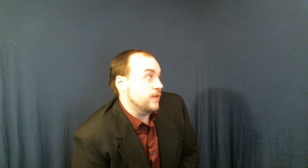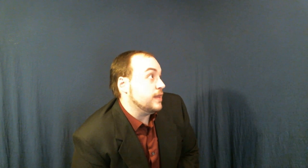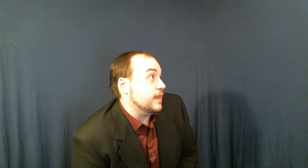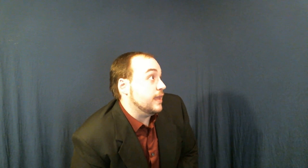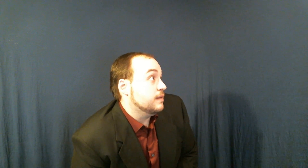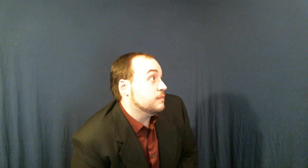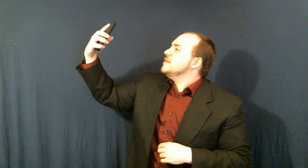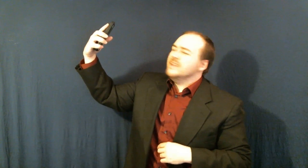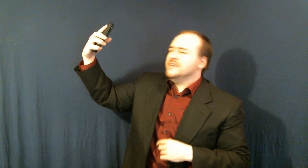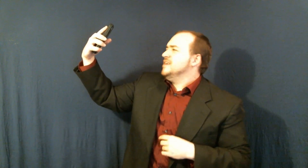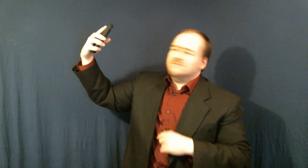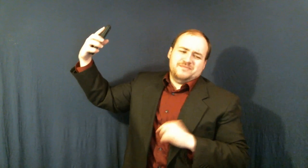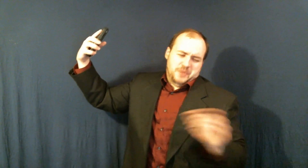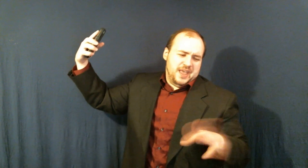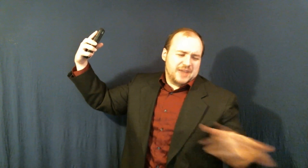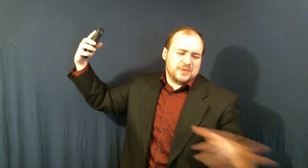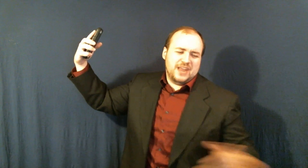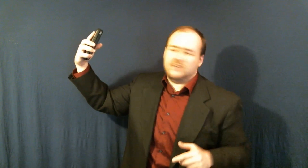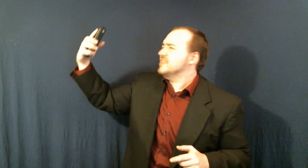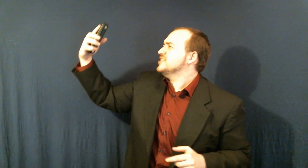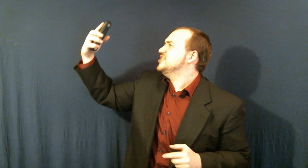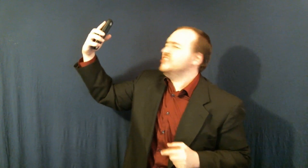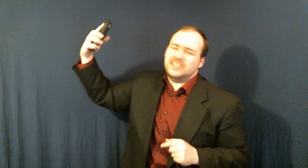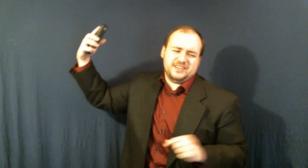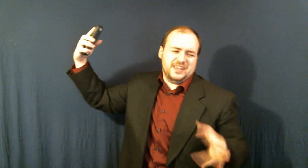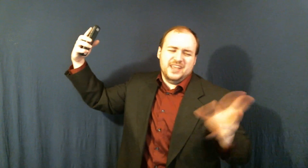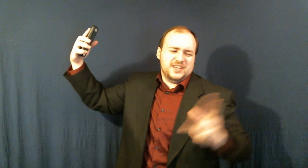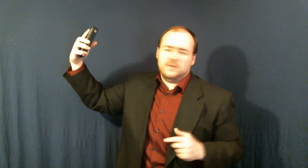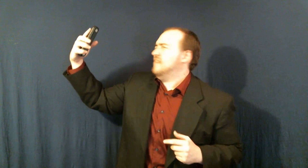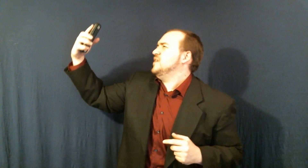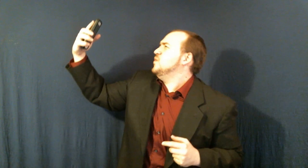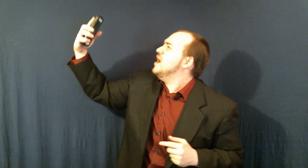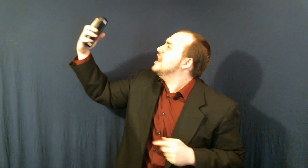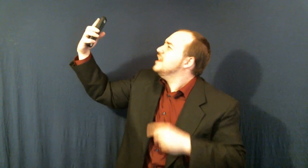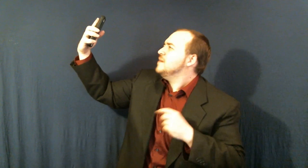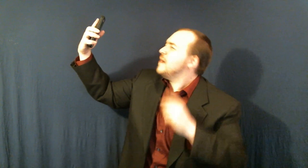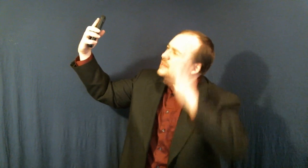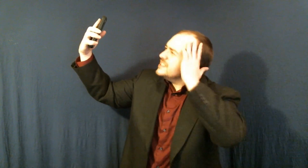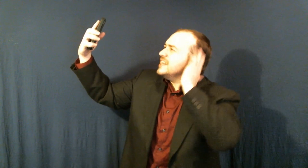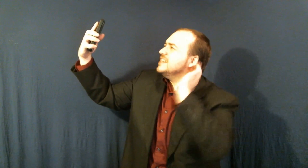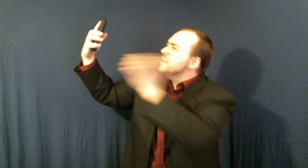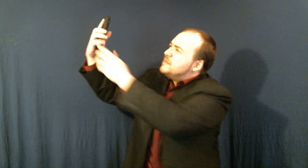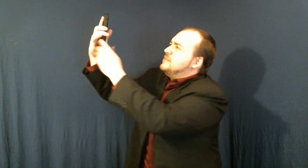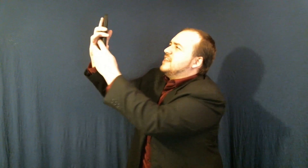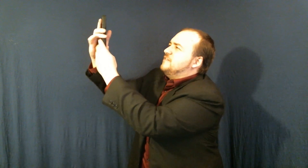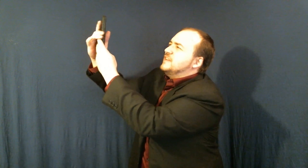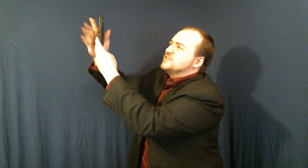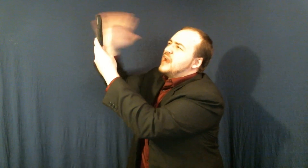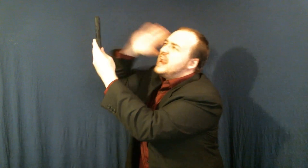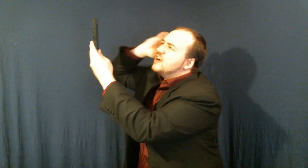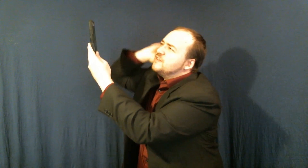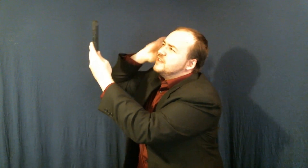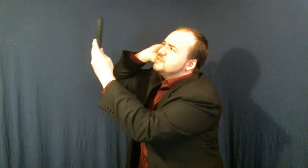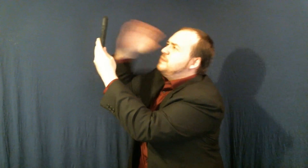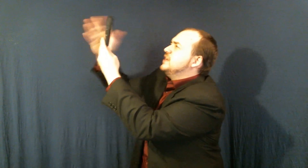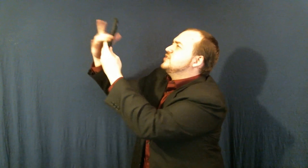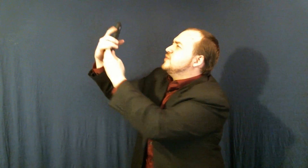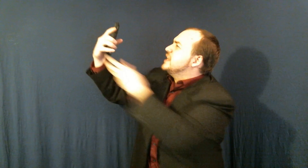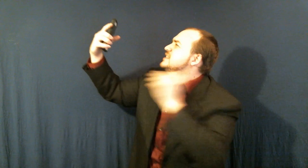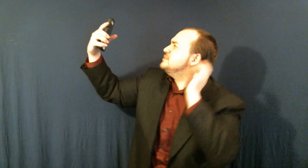friendly I don't care, you little shit Do whatever you want Mommy's gotta Mommy's gotta fix her hair for this picture so I can